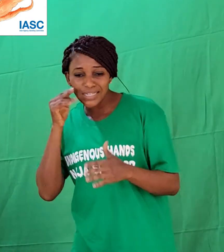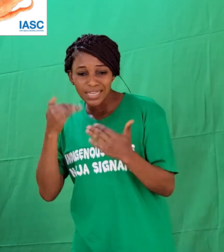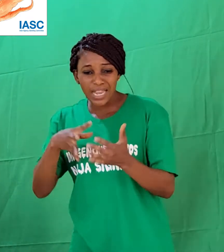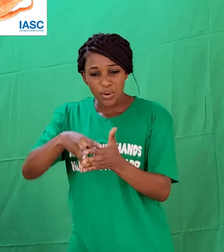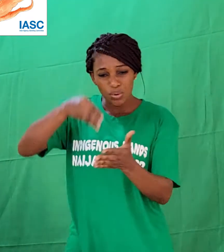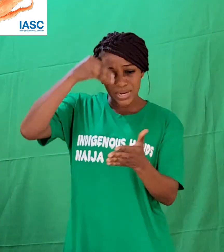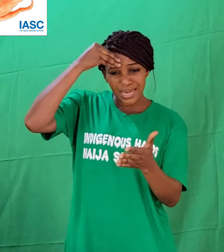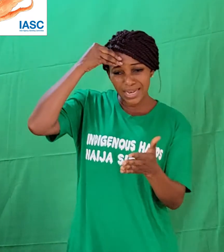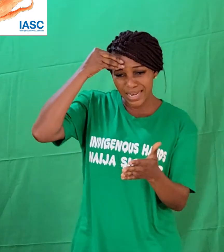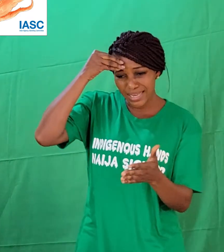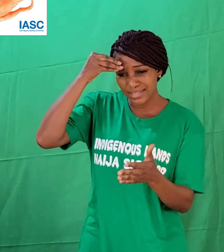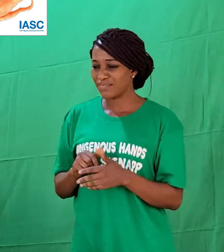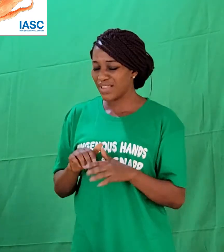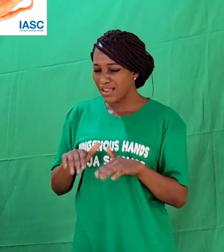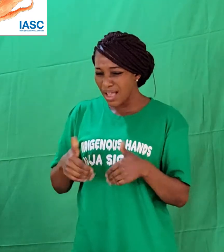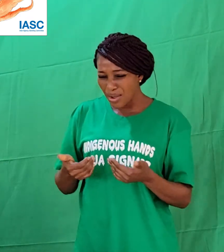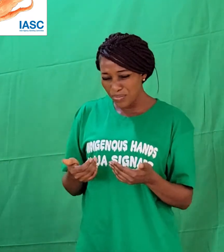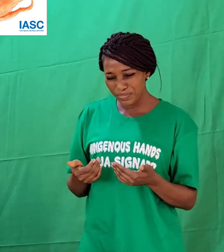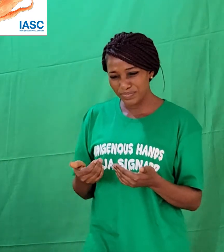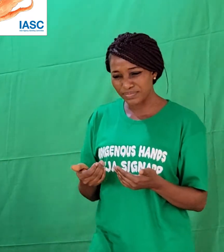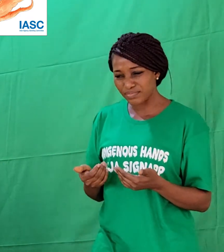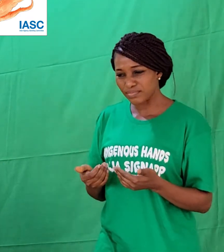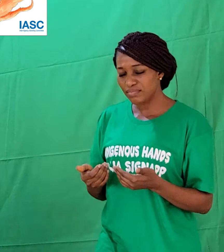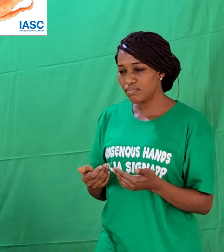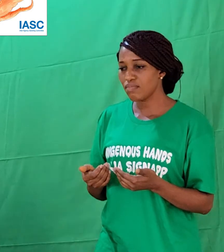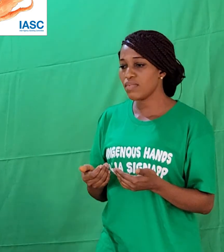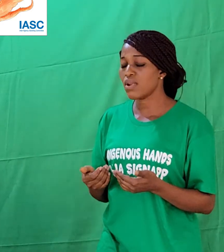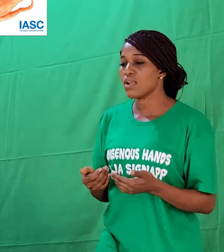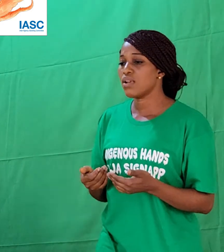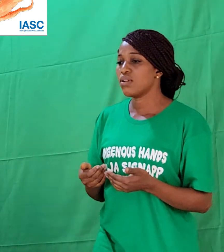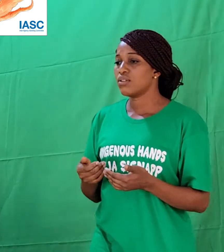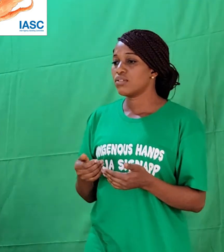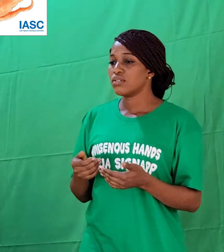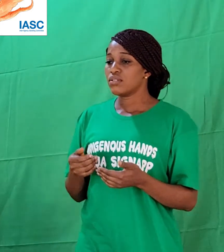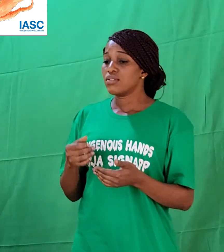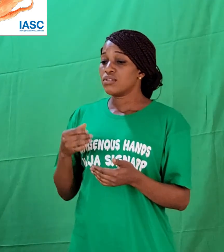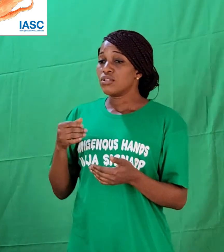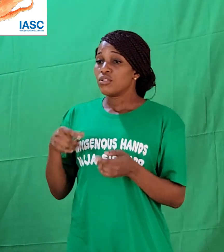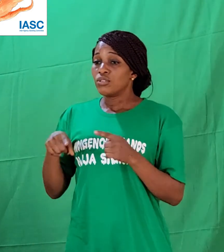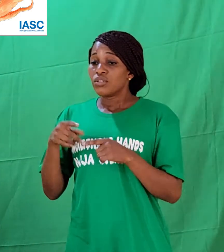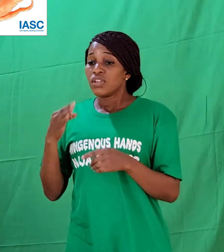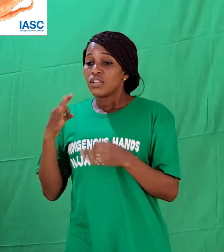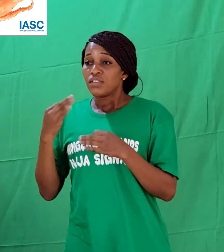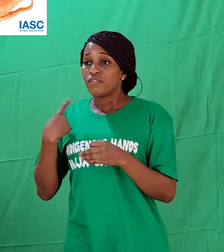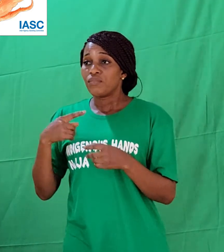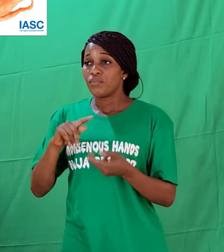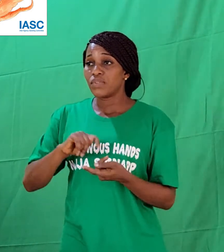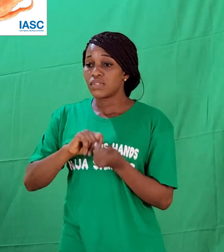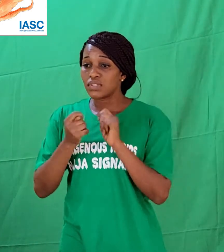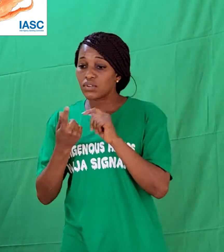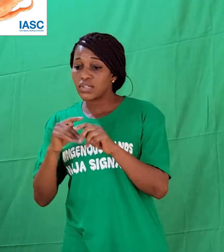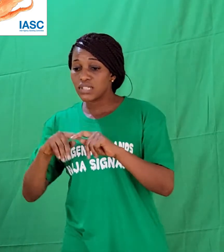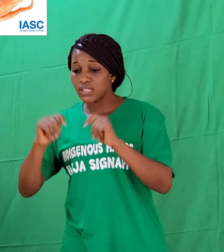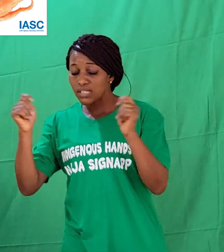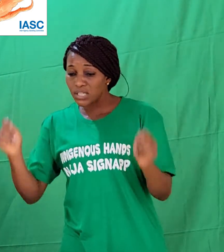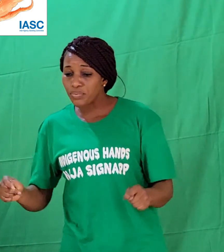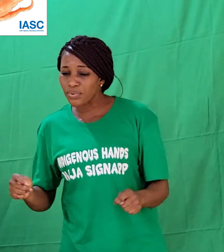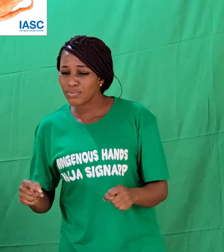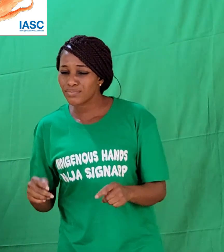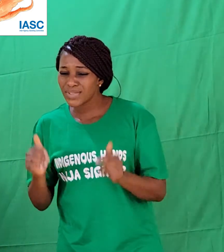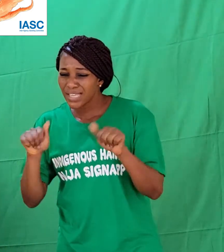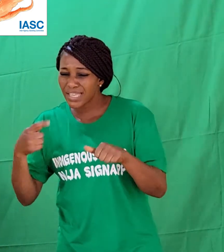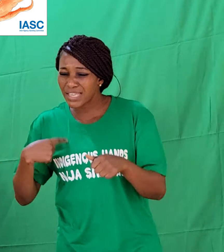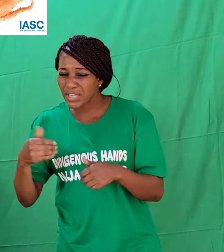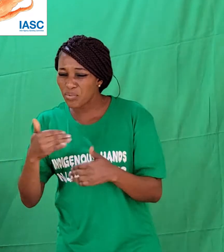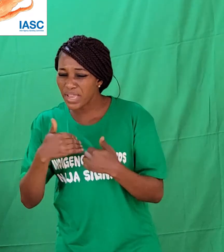Why would it be, if we turn the, if we turn the table, is there a way we can have Nigerian Sign Language